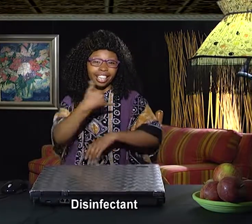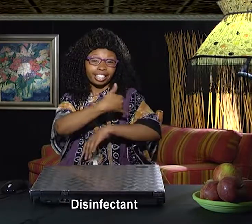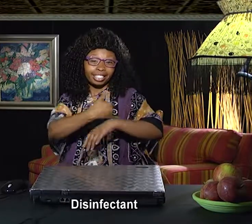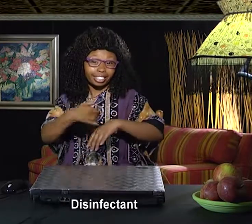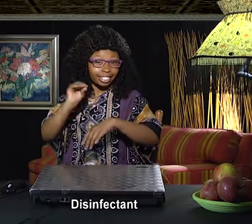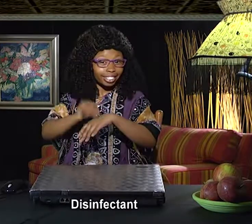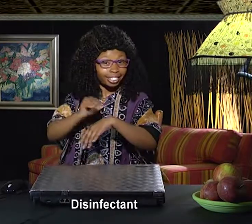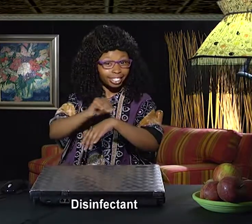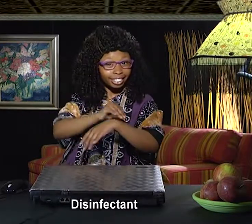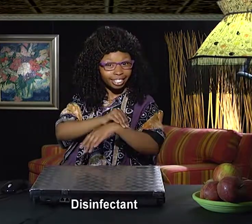Disinfectant.